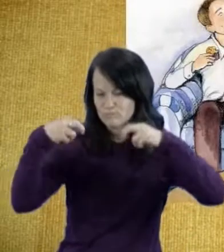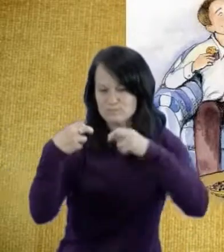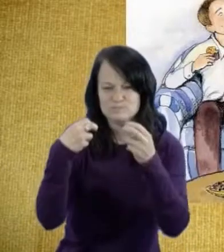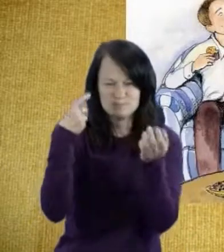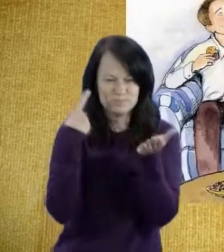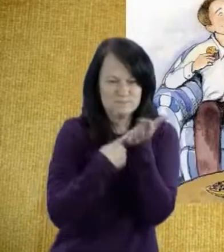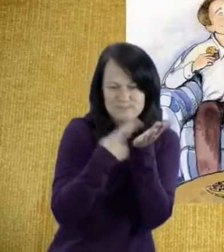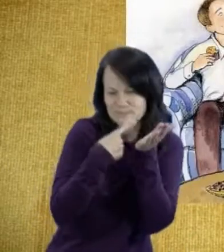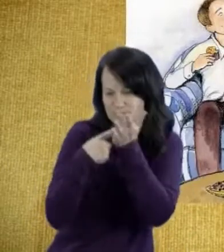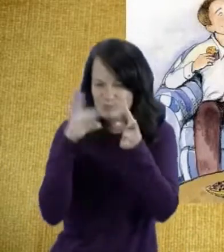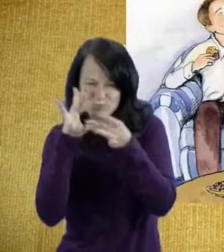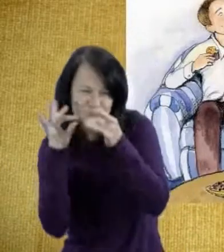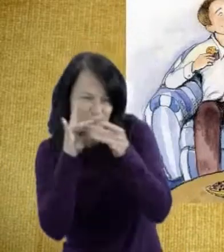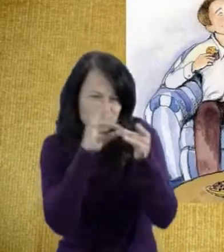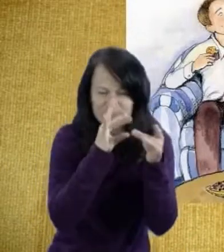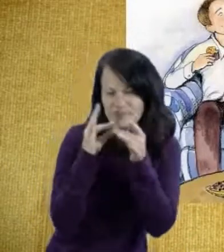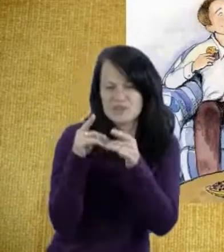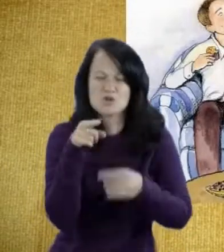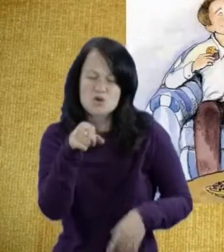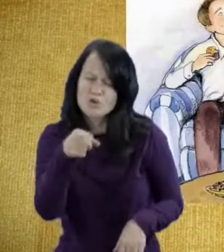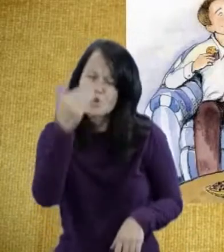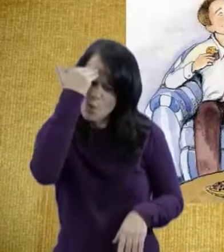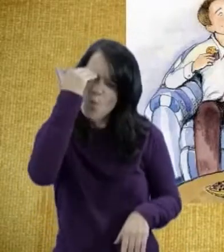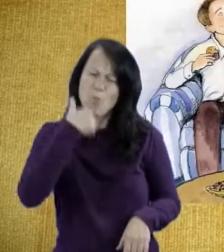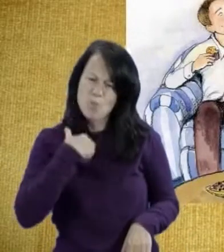We'll talk all about it You know I'll come back